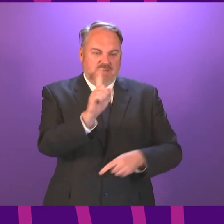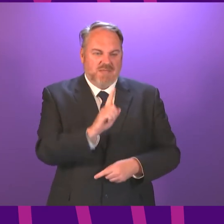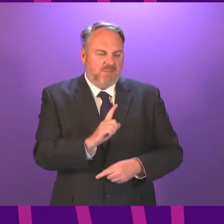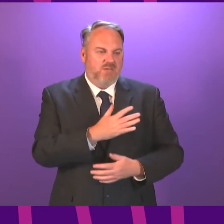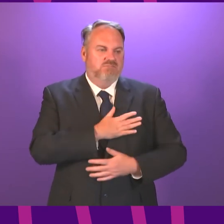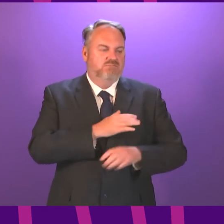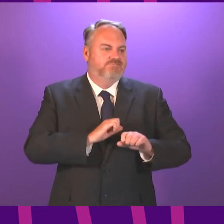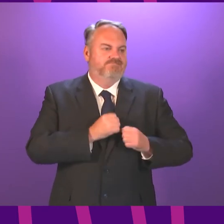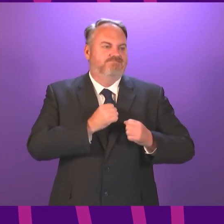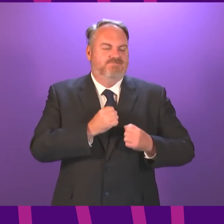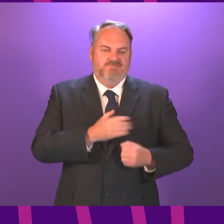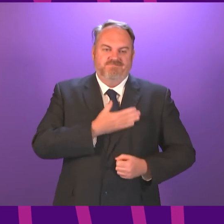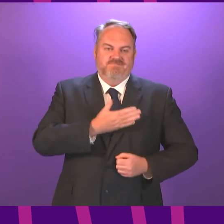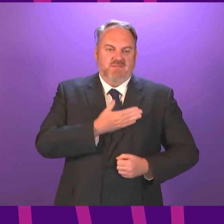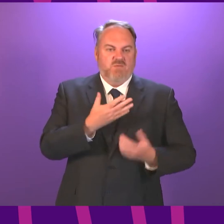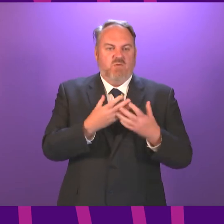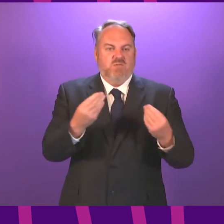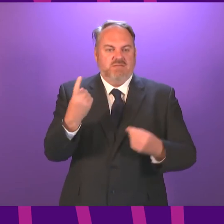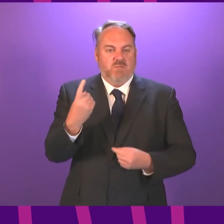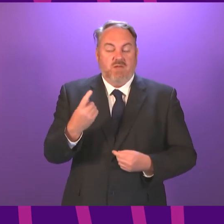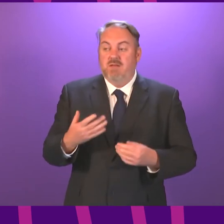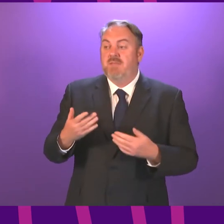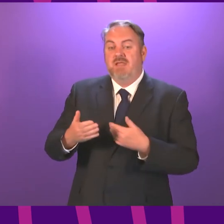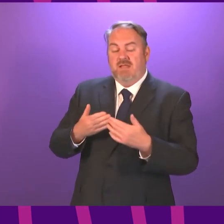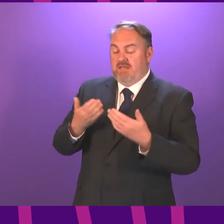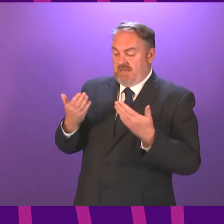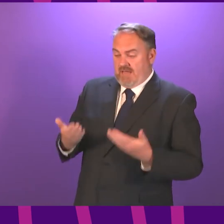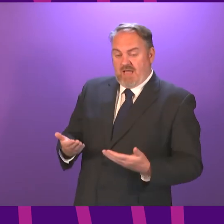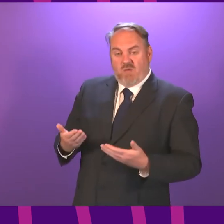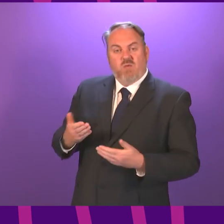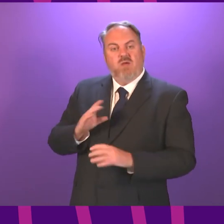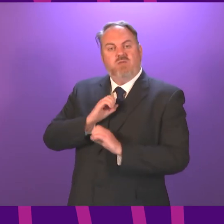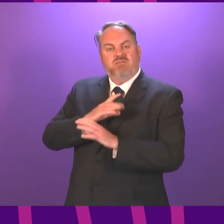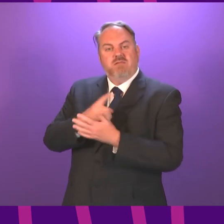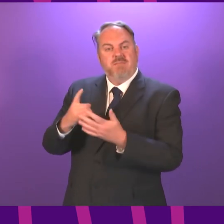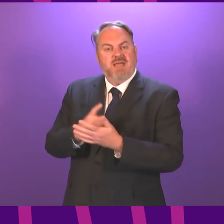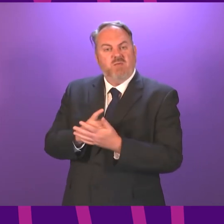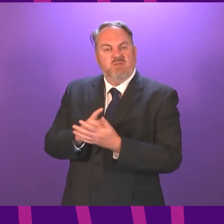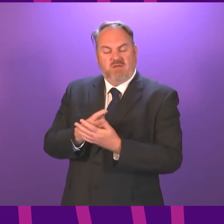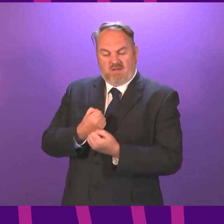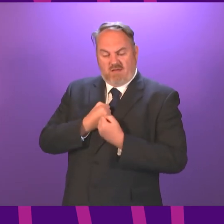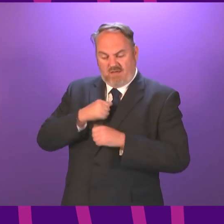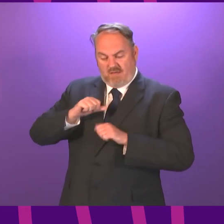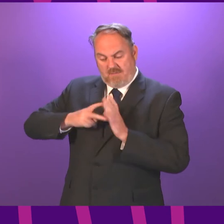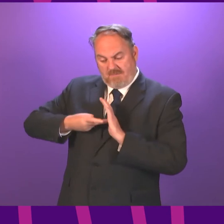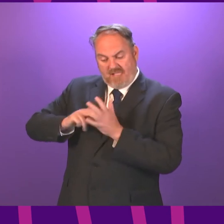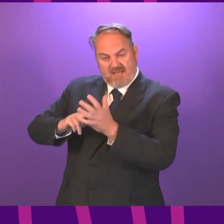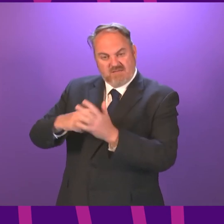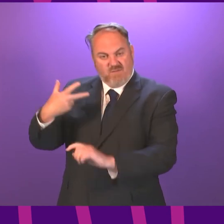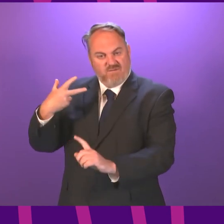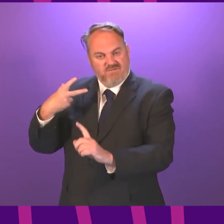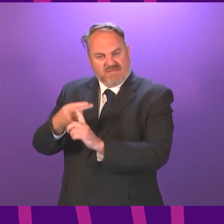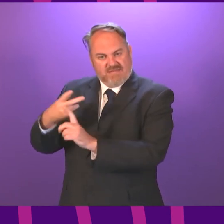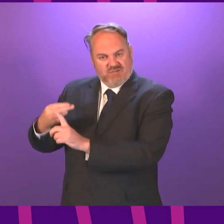a loved one. Let me turn now to the vaccination programme. It is now exactly six months since the first COVID